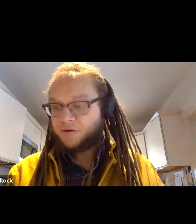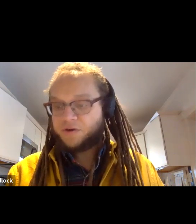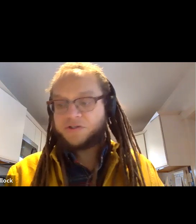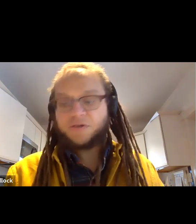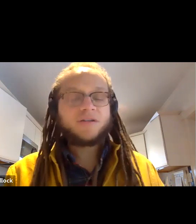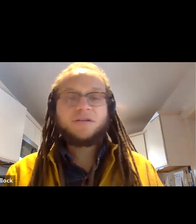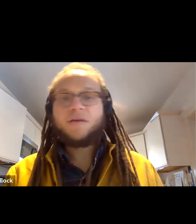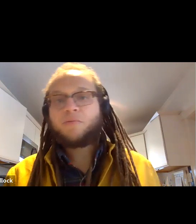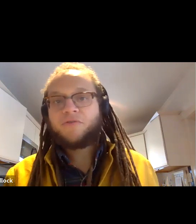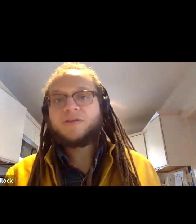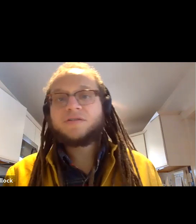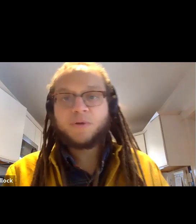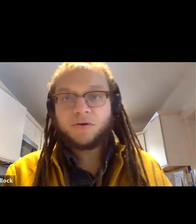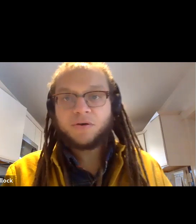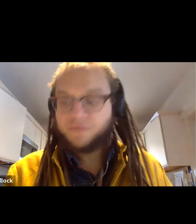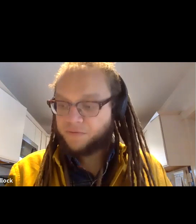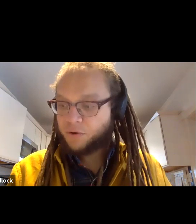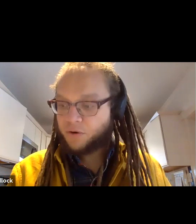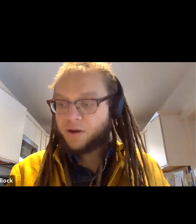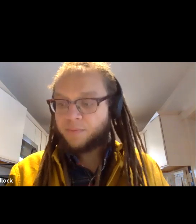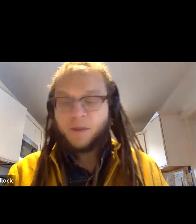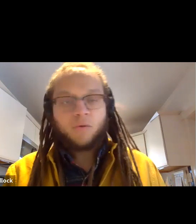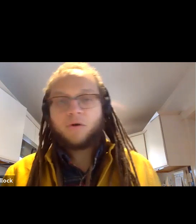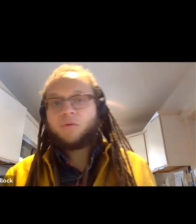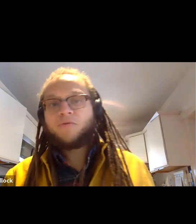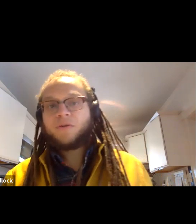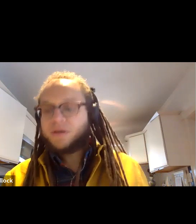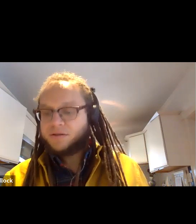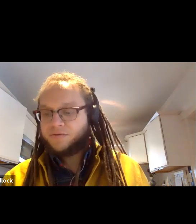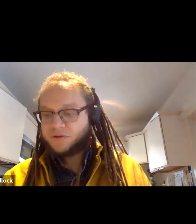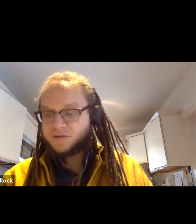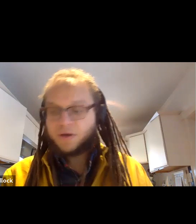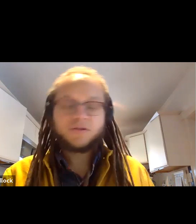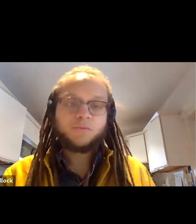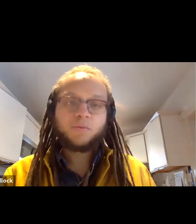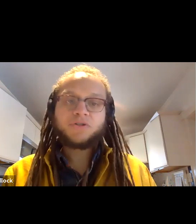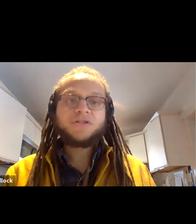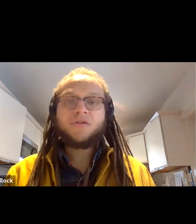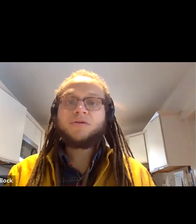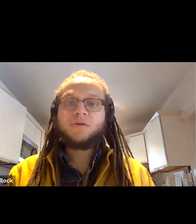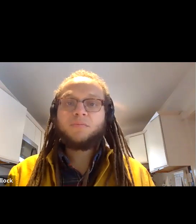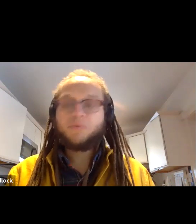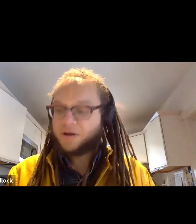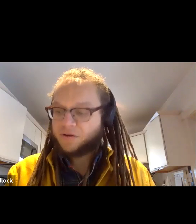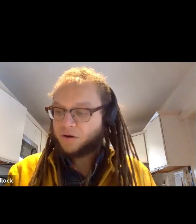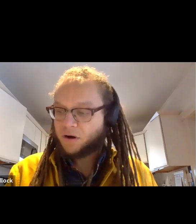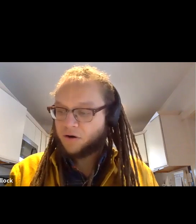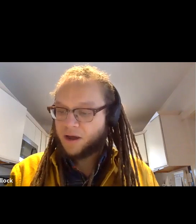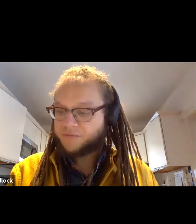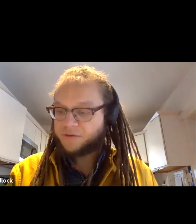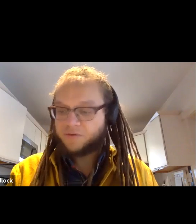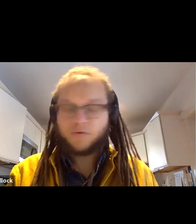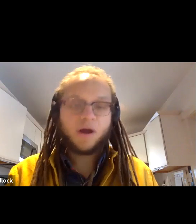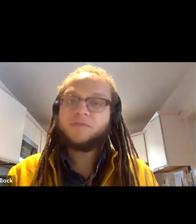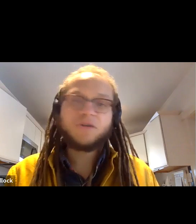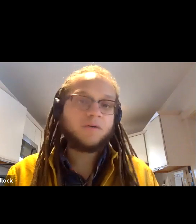of a greater generosity that pervades the spirit of the program, We're a group of committed, diverse writers who push each other to perfect our